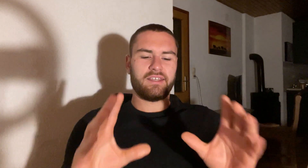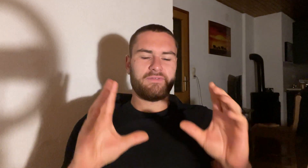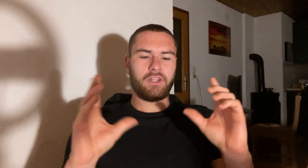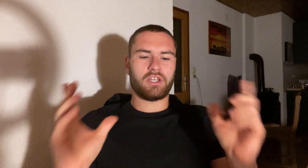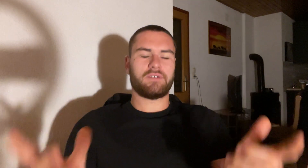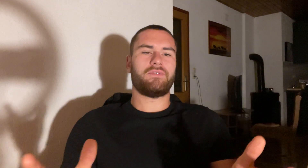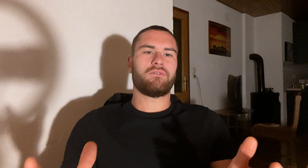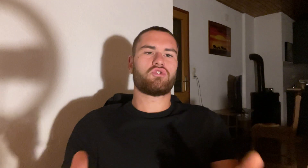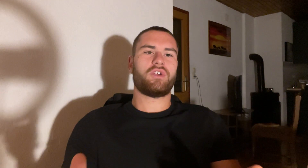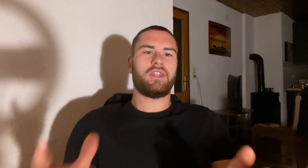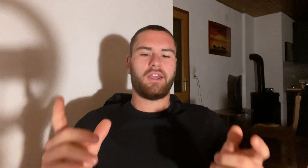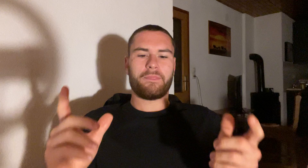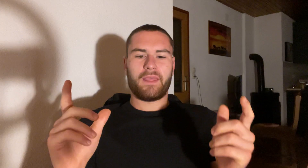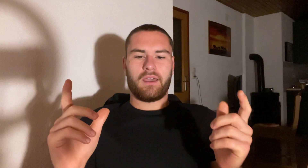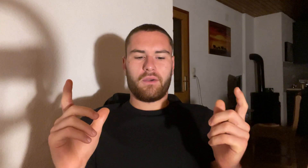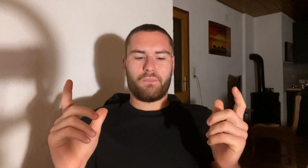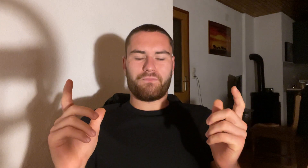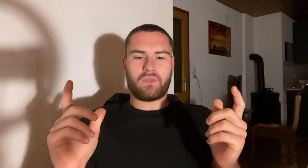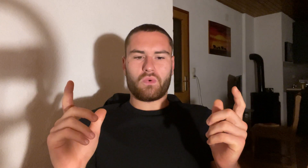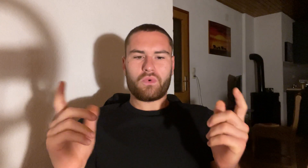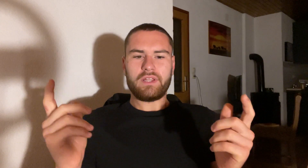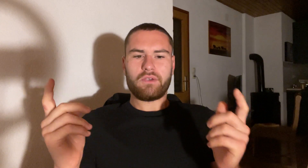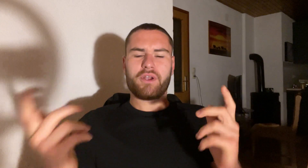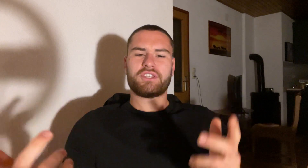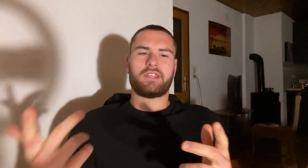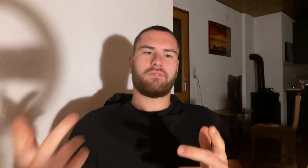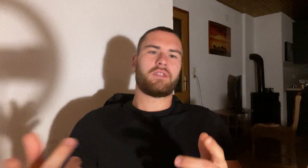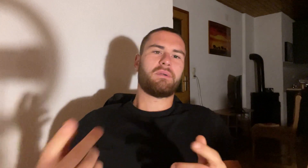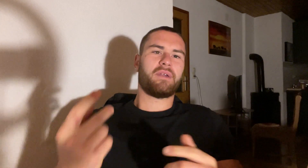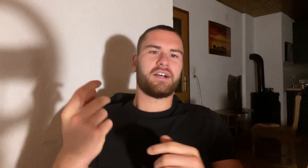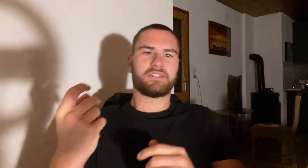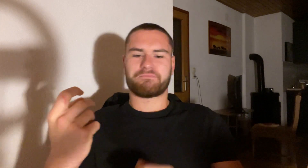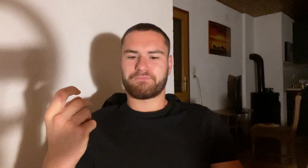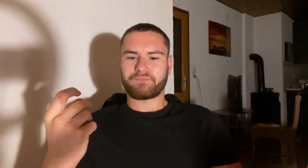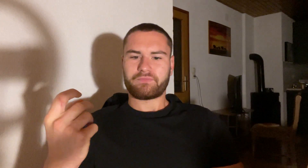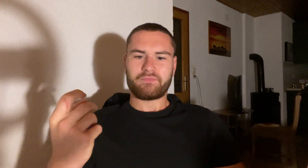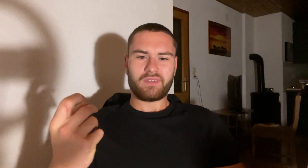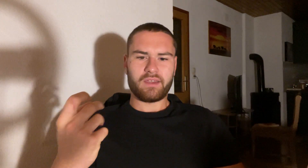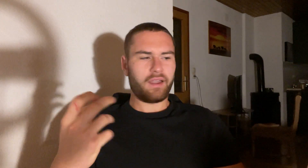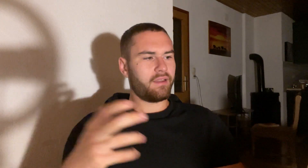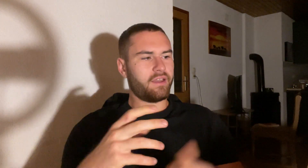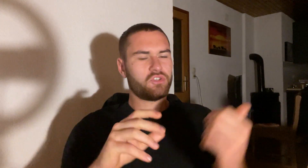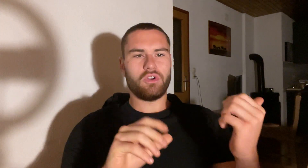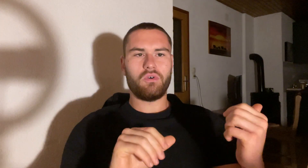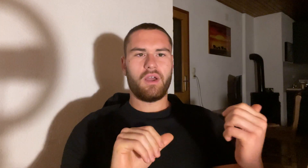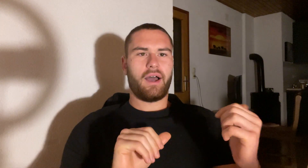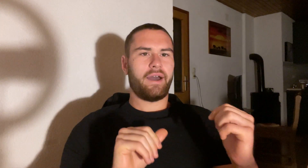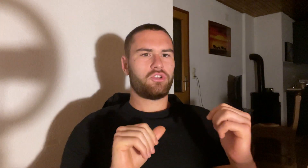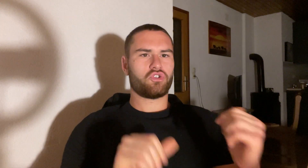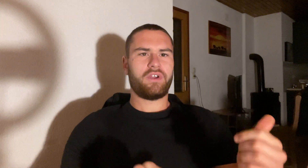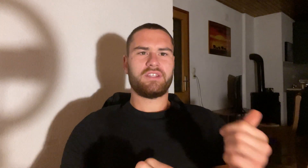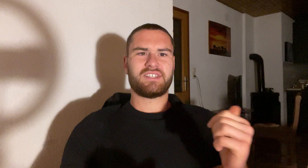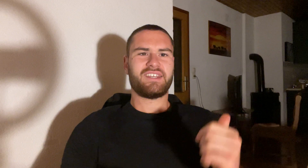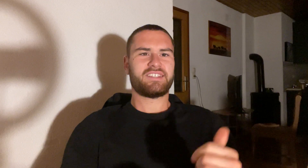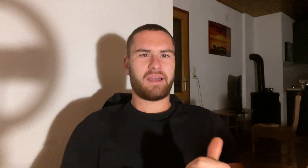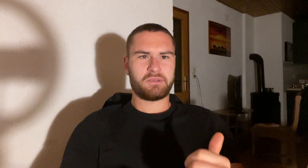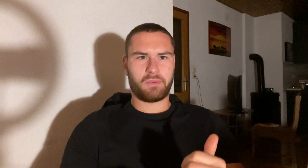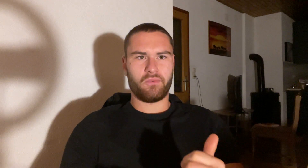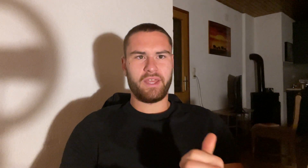his philosophy of training really resonated with me because, as you know, I trained six times per week,